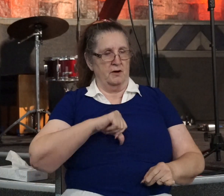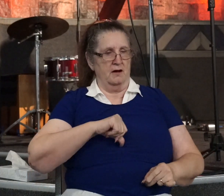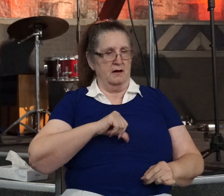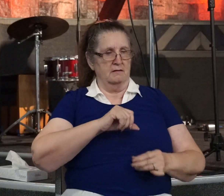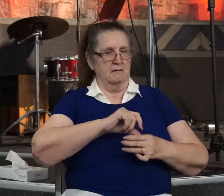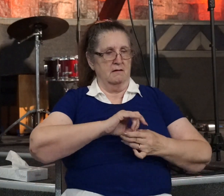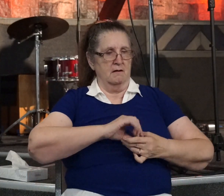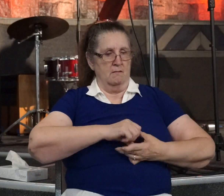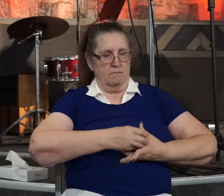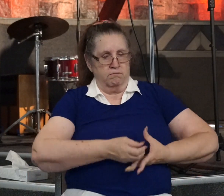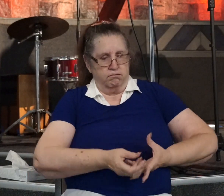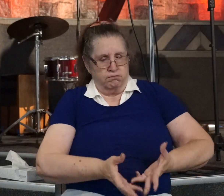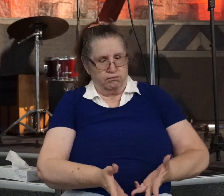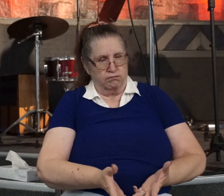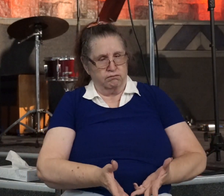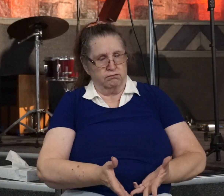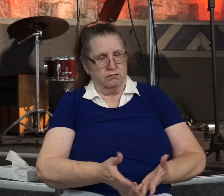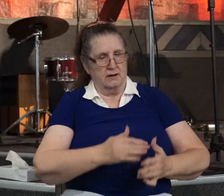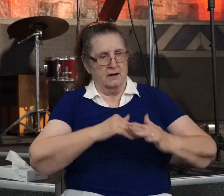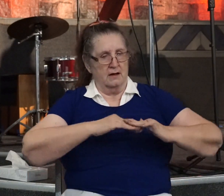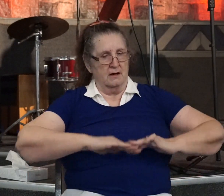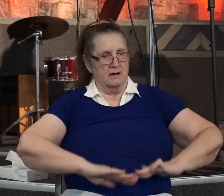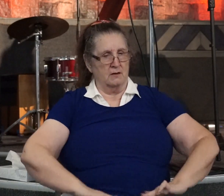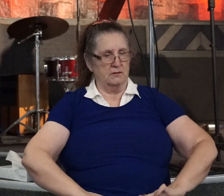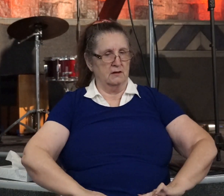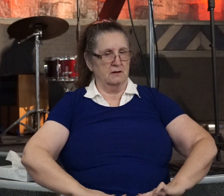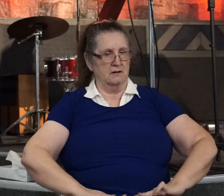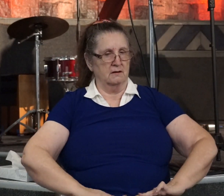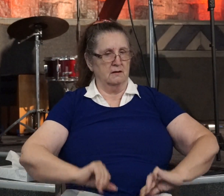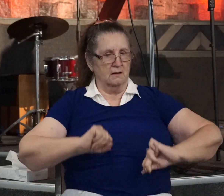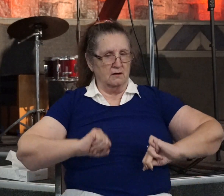so that vessel could be filled with his spirit.